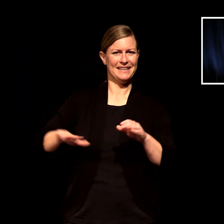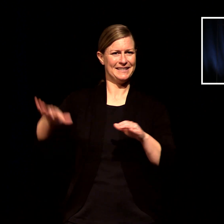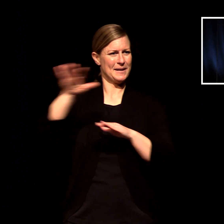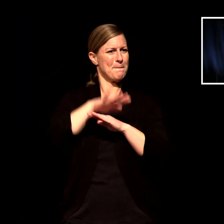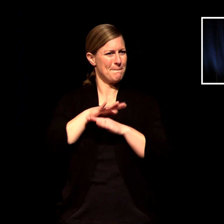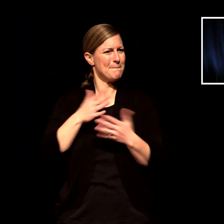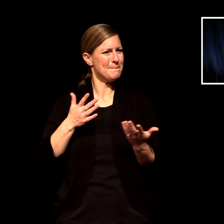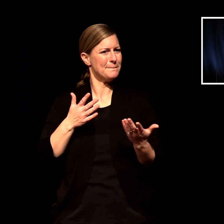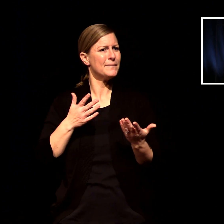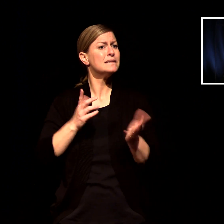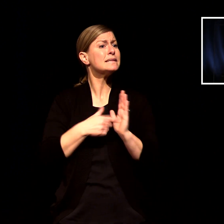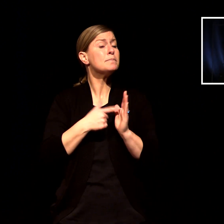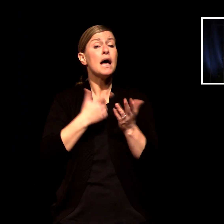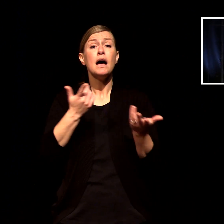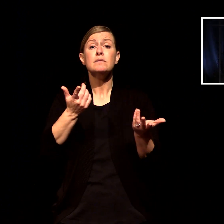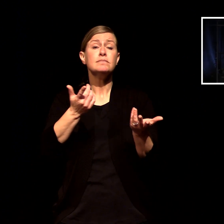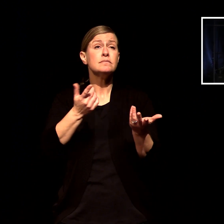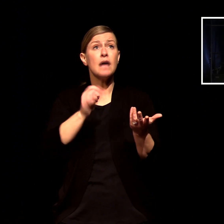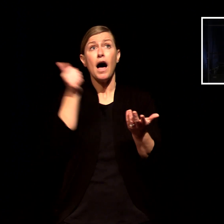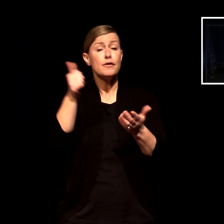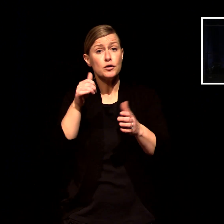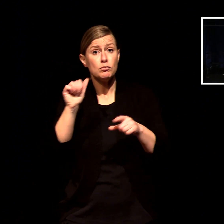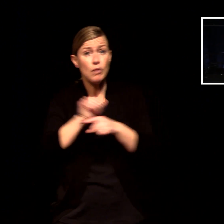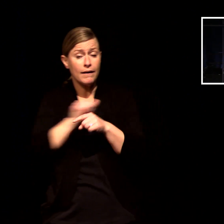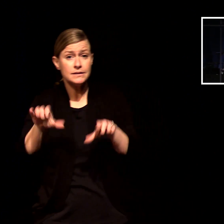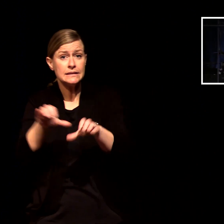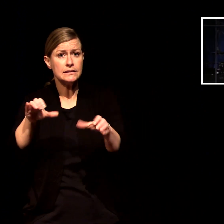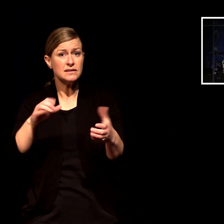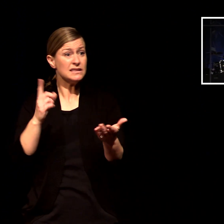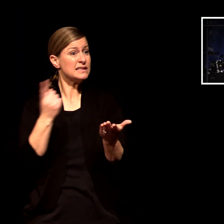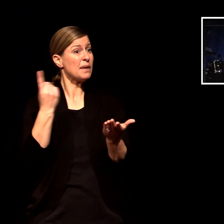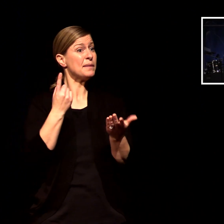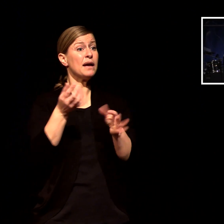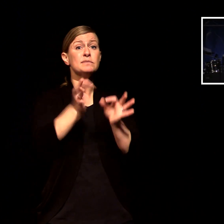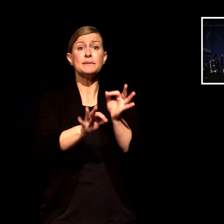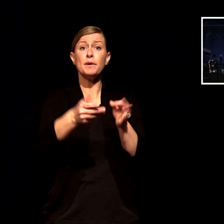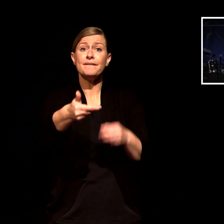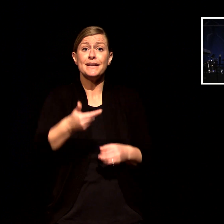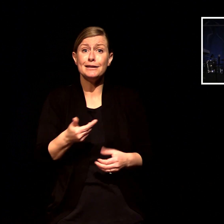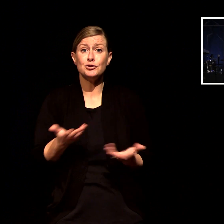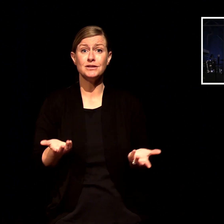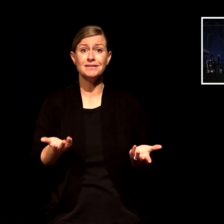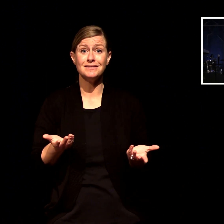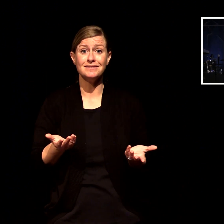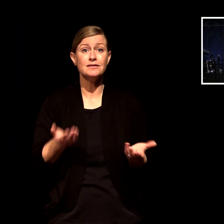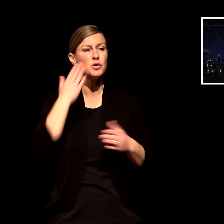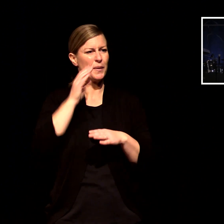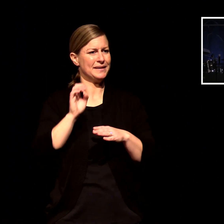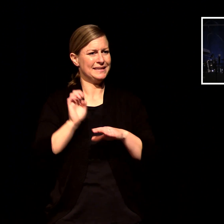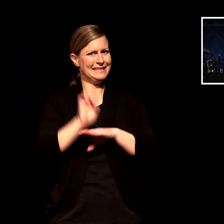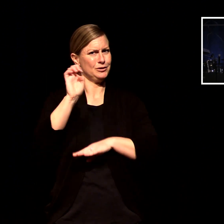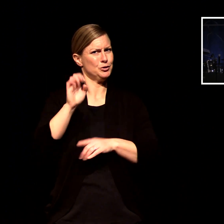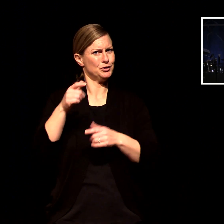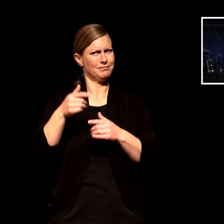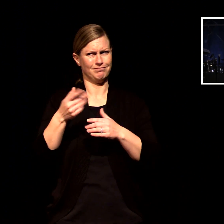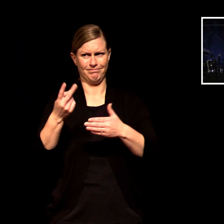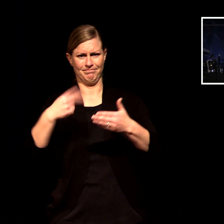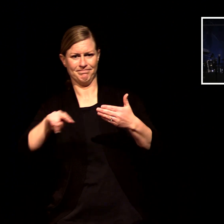maybe there's an invitation you can make to somebody and invite them to the easter service and beyond the